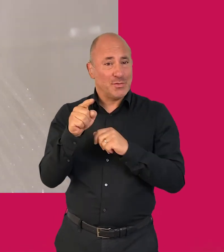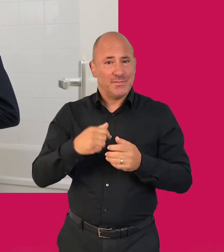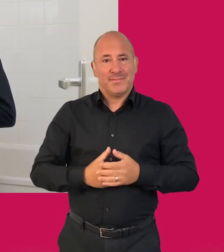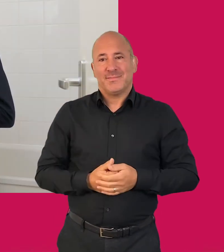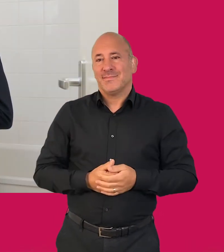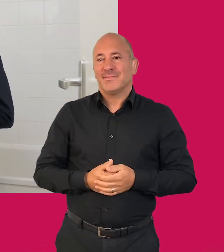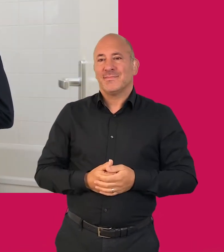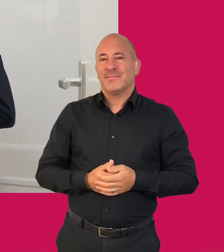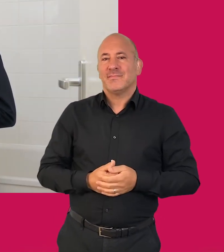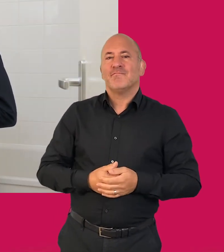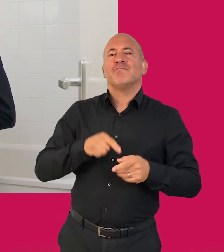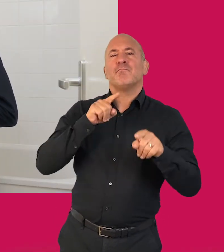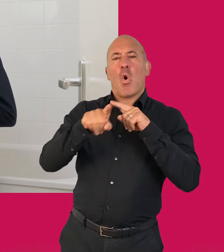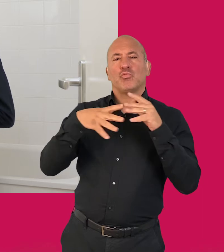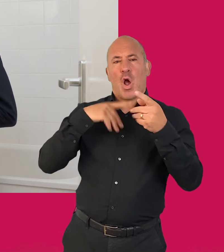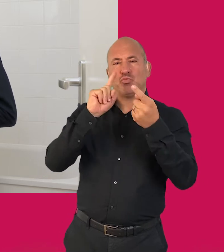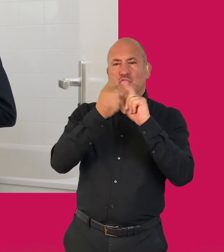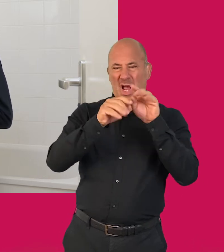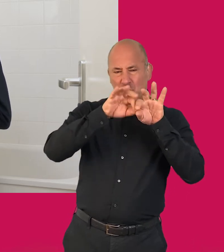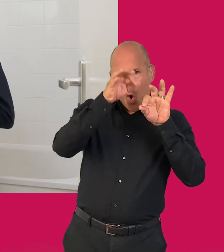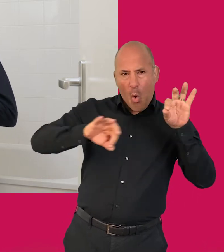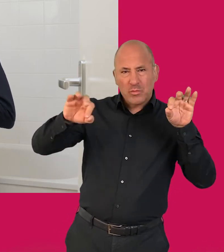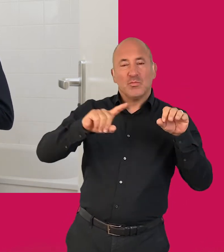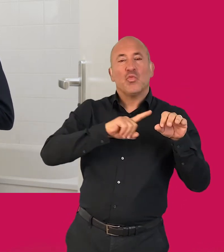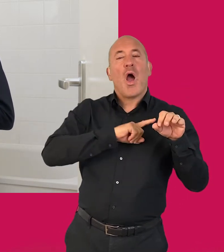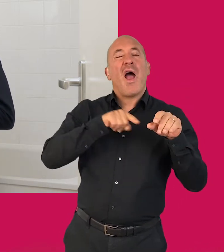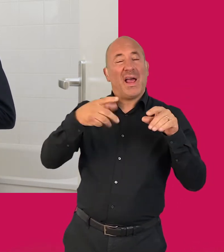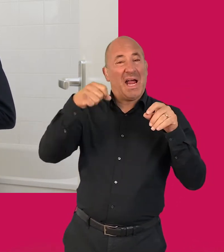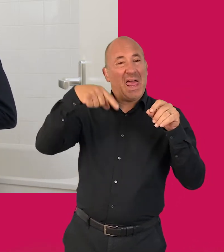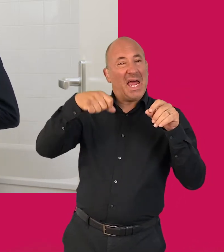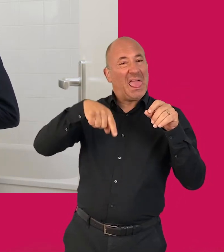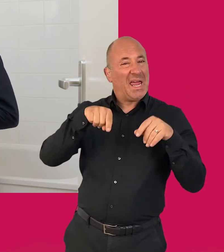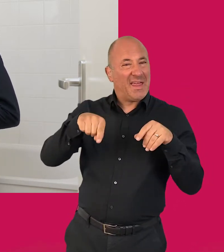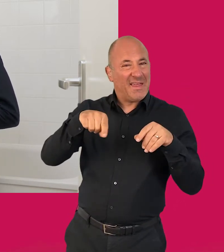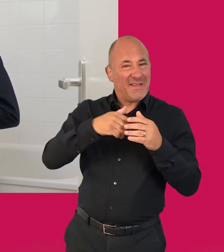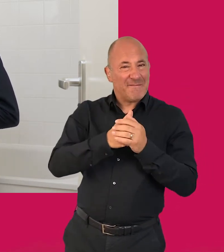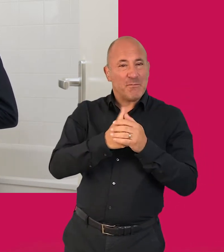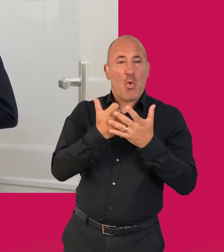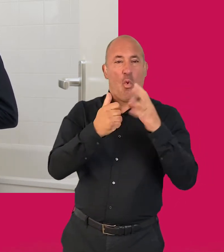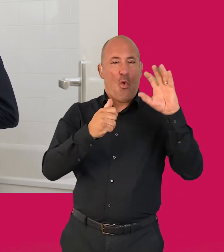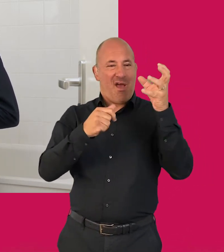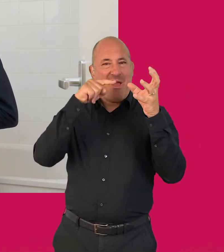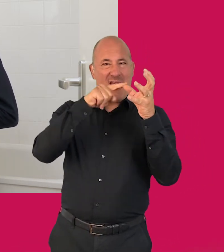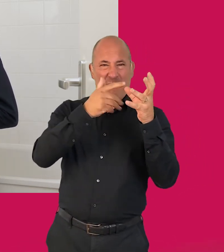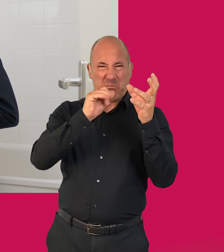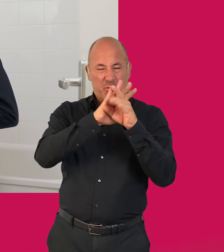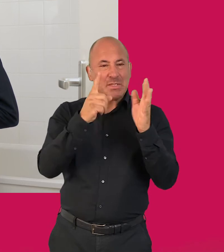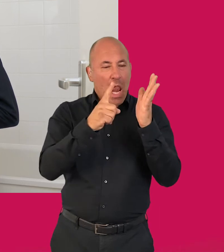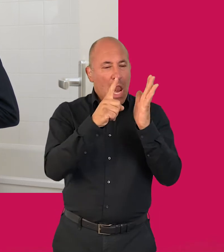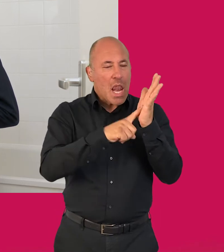A common reason for changing a shower hose is when it starts to leak. A shower head can become clogged up with limescale, which then stops